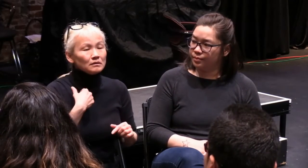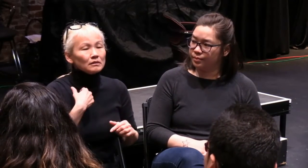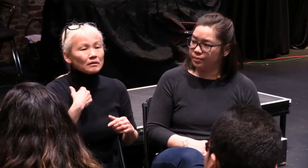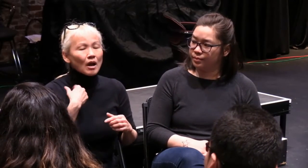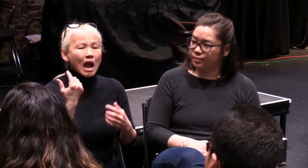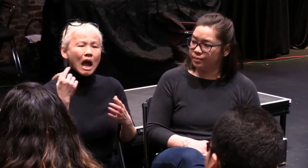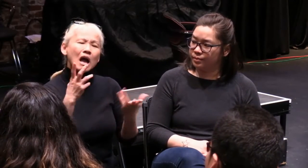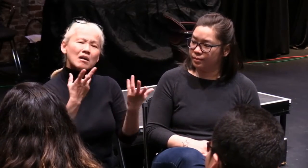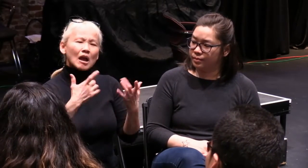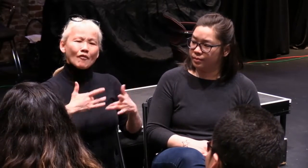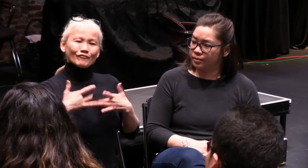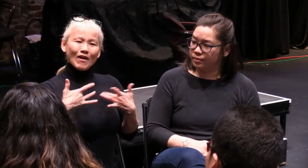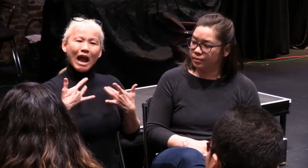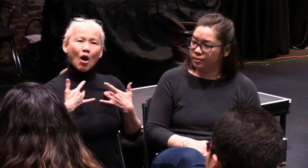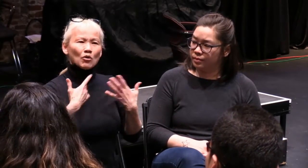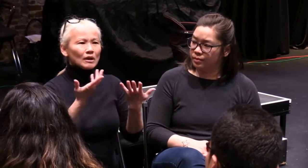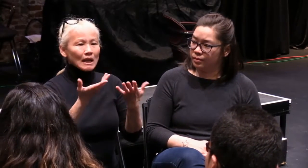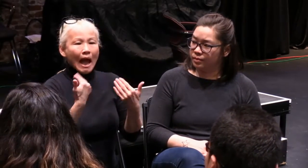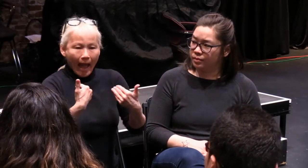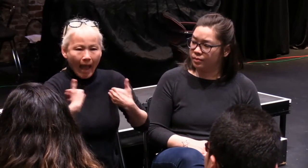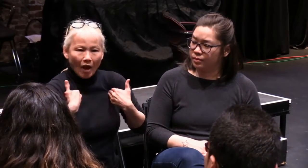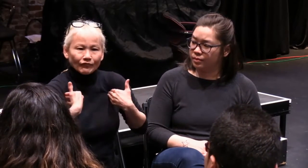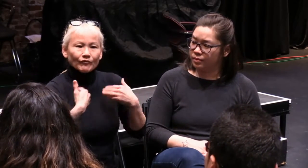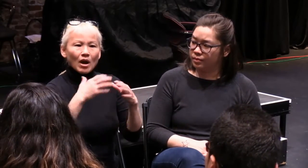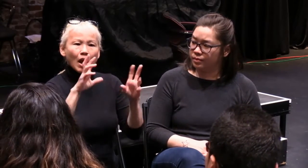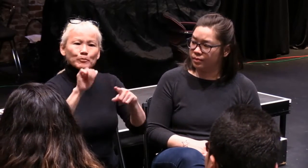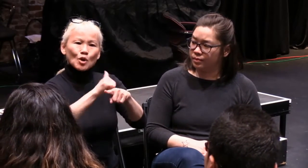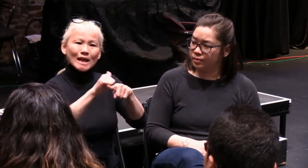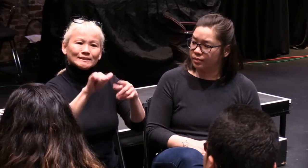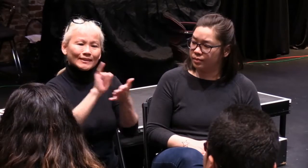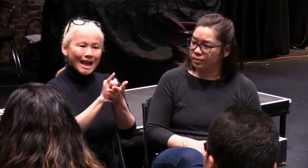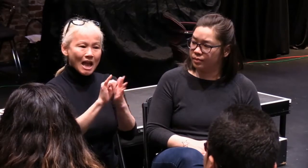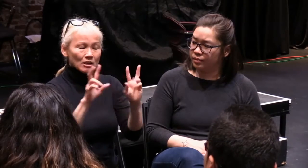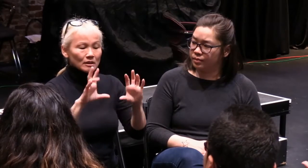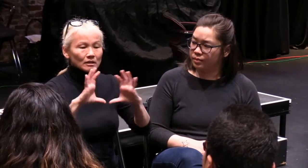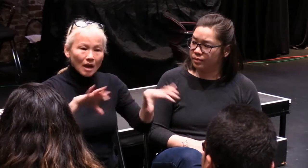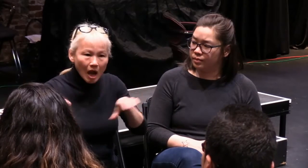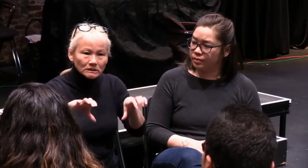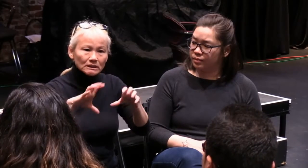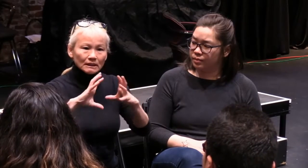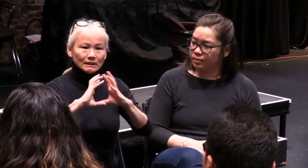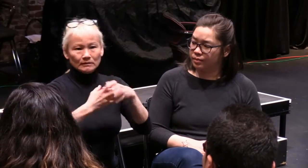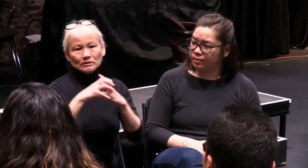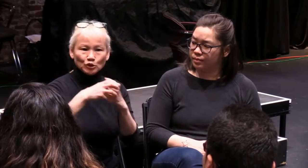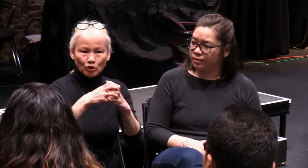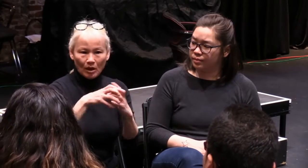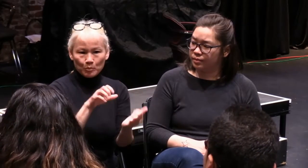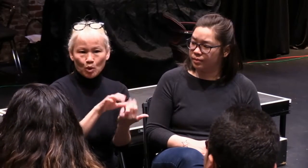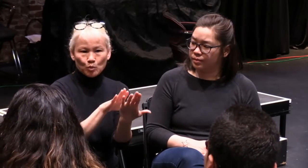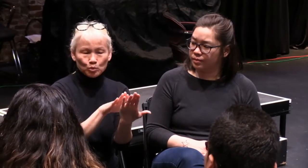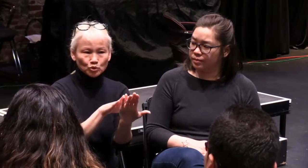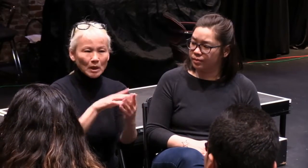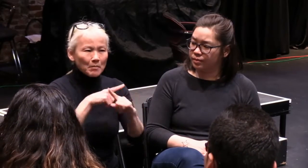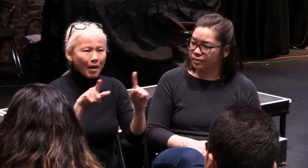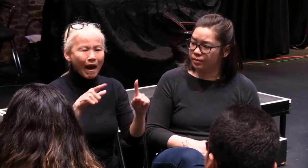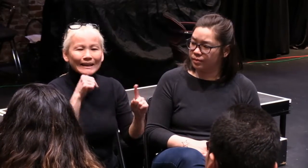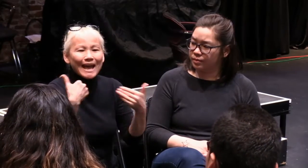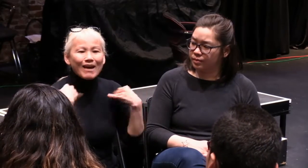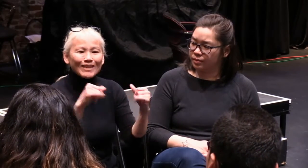Looking back into my past experience, I do feel that I have practiced that approach of